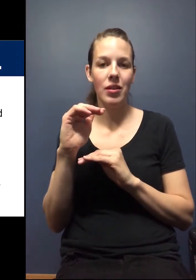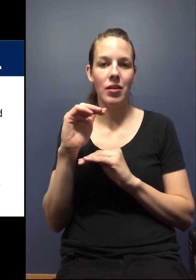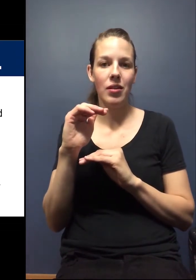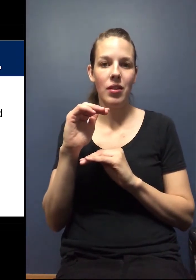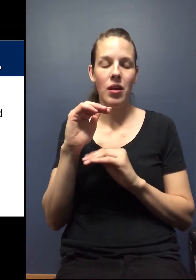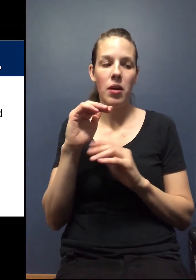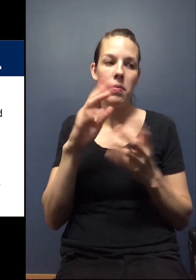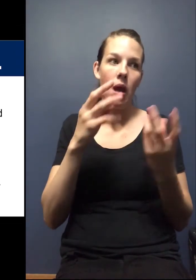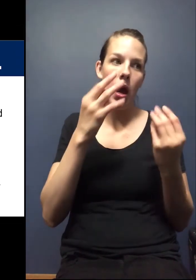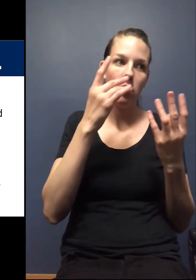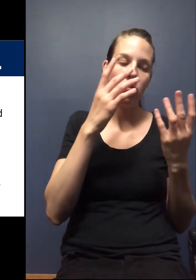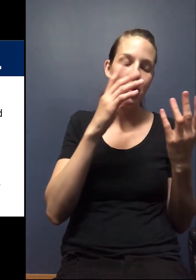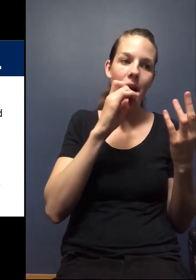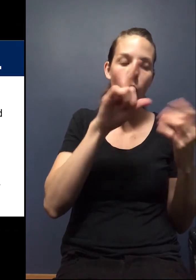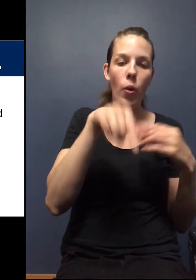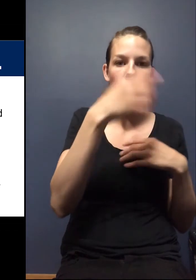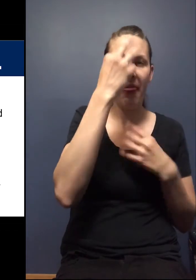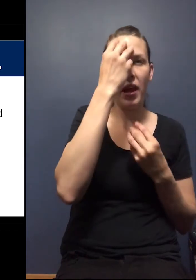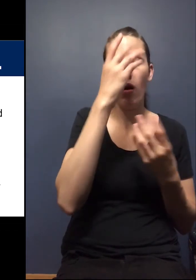think about it.